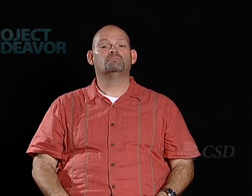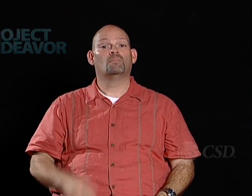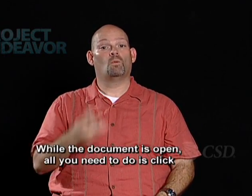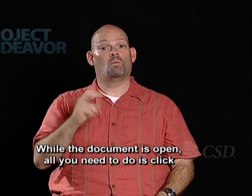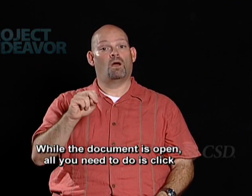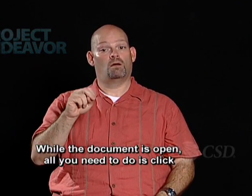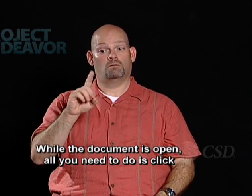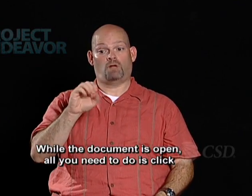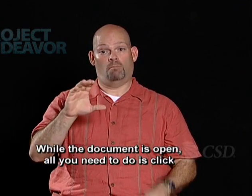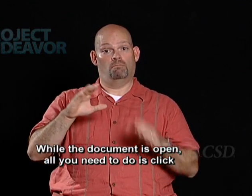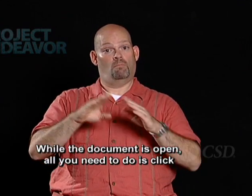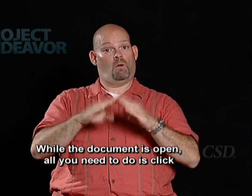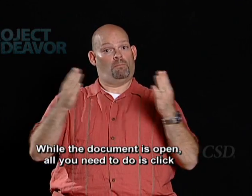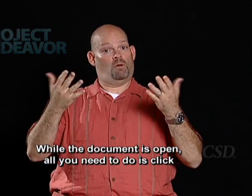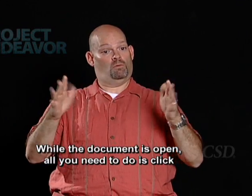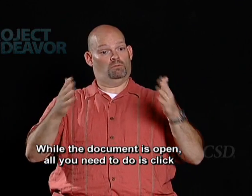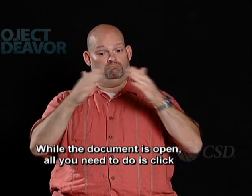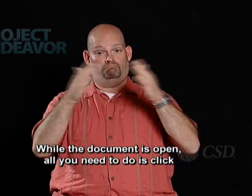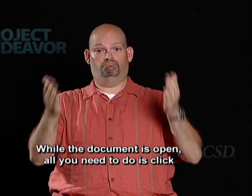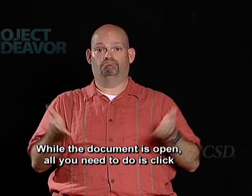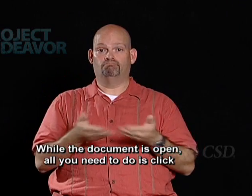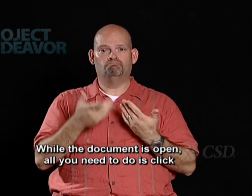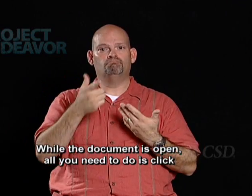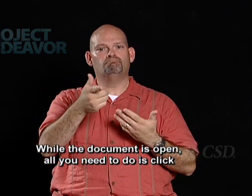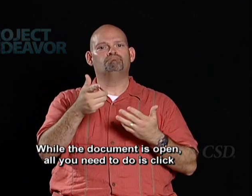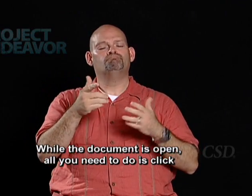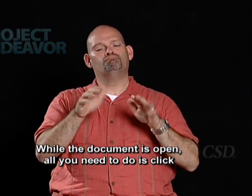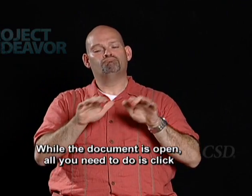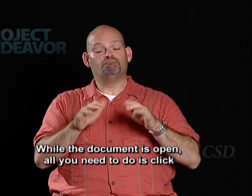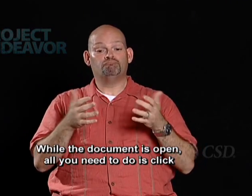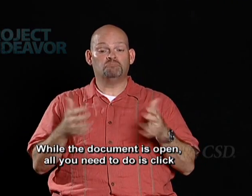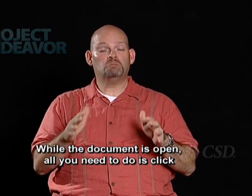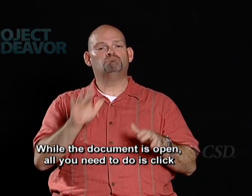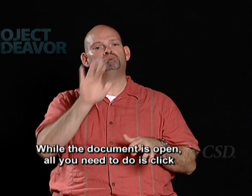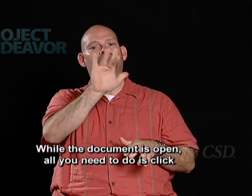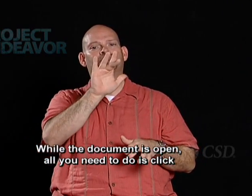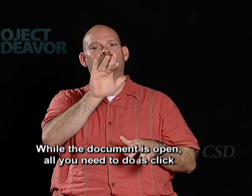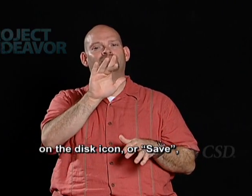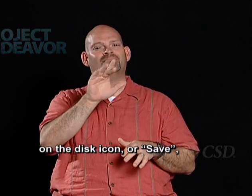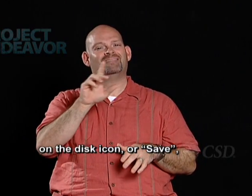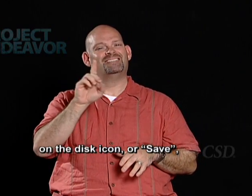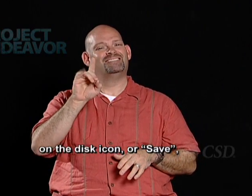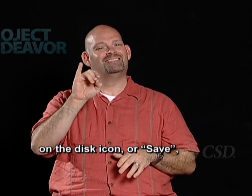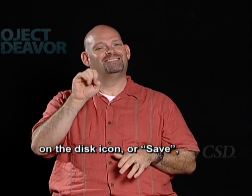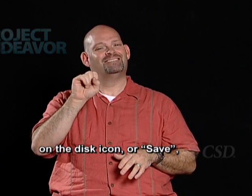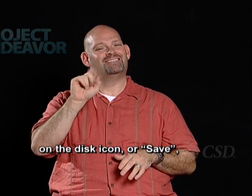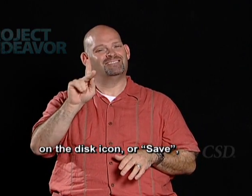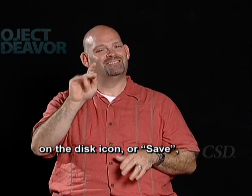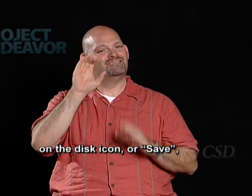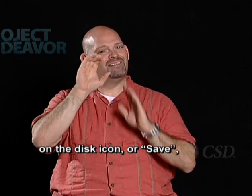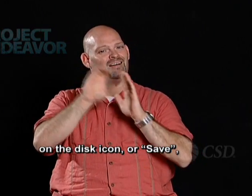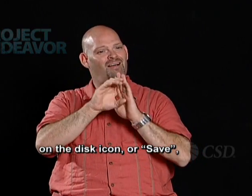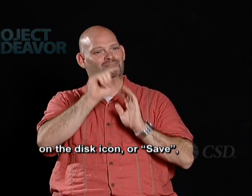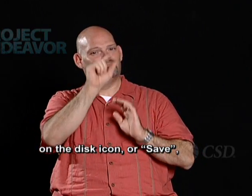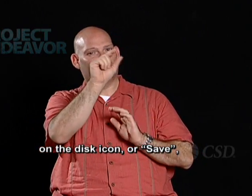While the document is open, all you need to do is click on the disk icon, or Save,